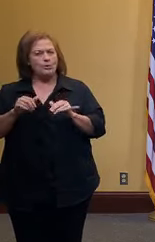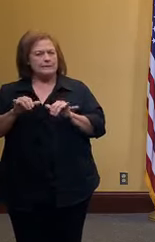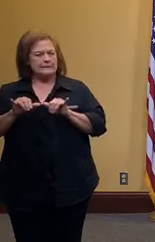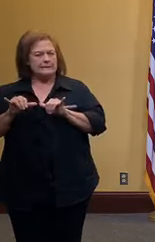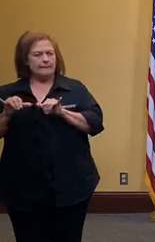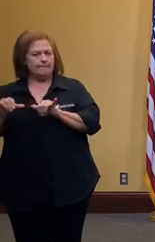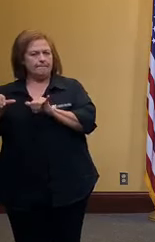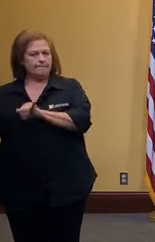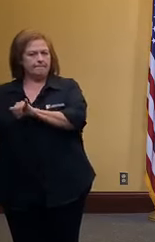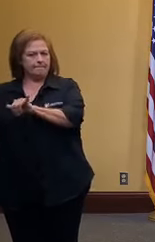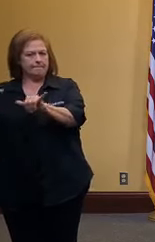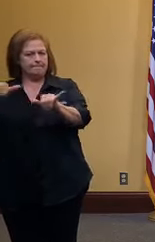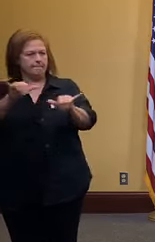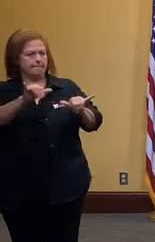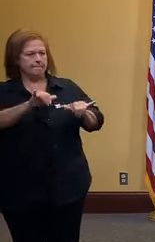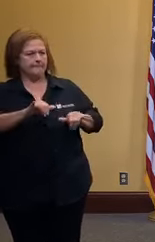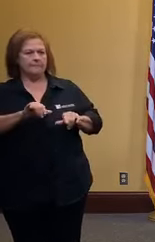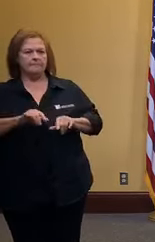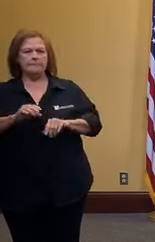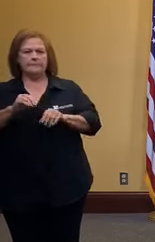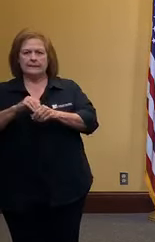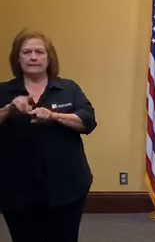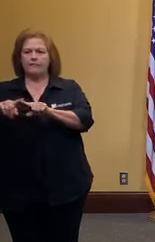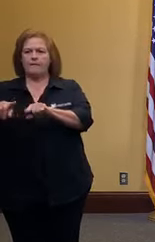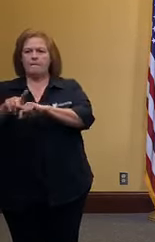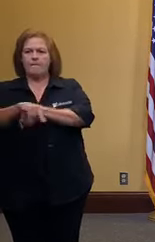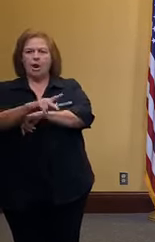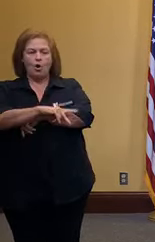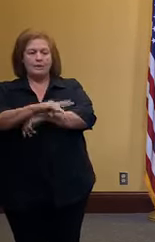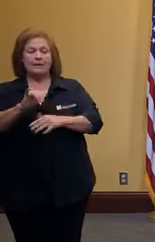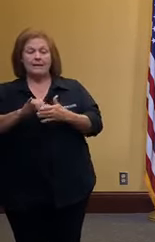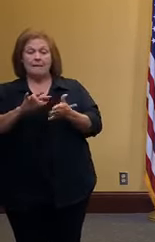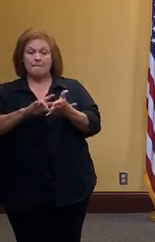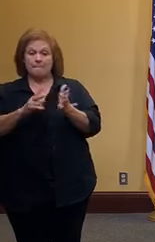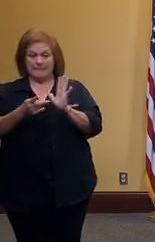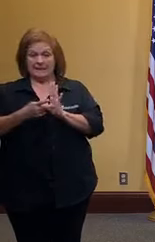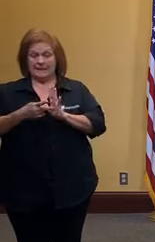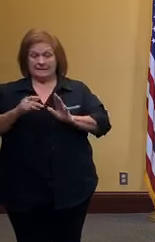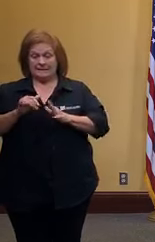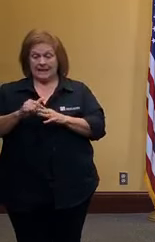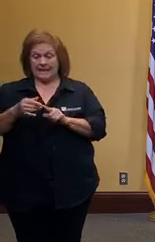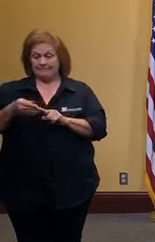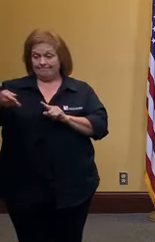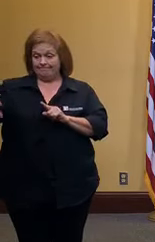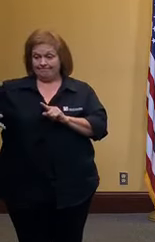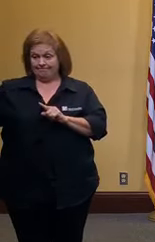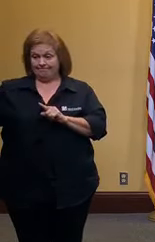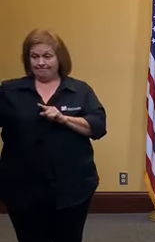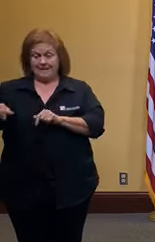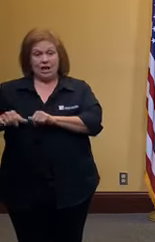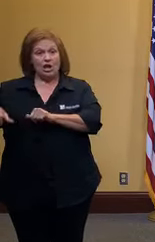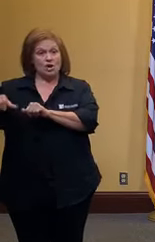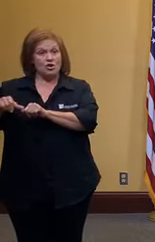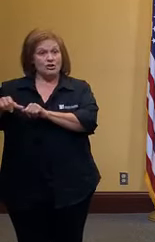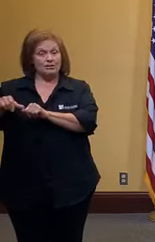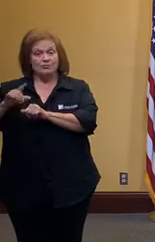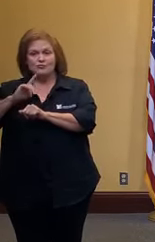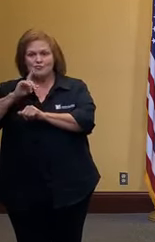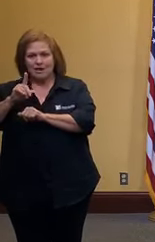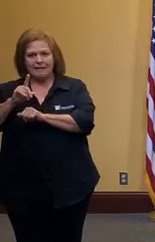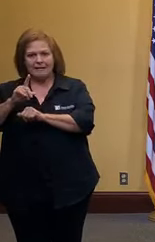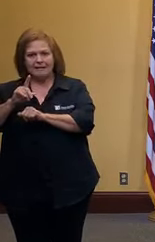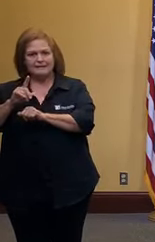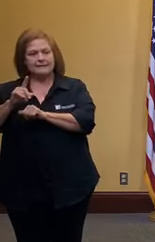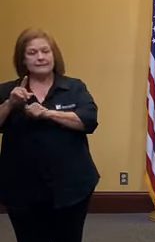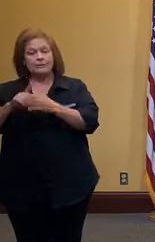place and that just you know that just highlights the fact that that our borders are porous they're not real porous what ha they're not real borders excuse